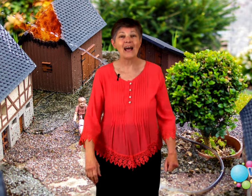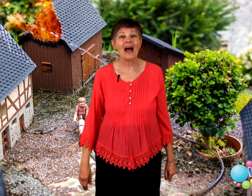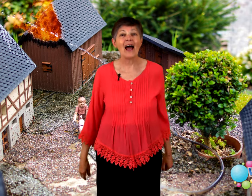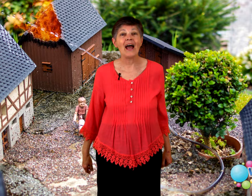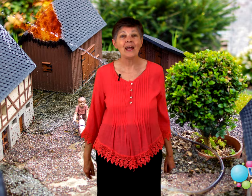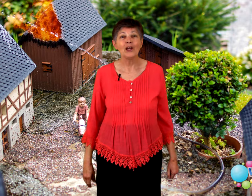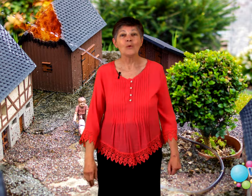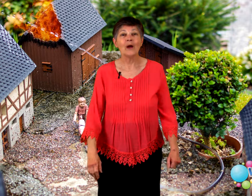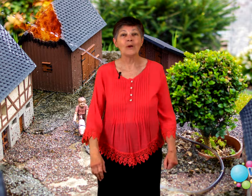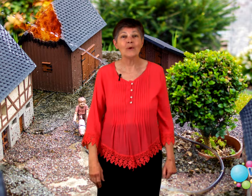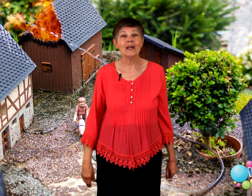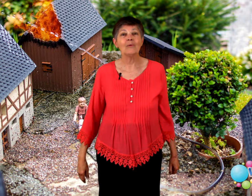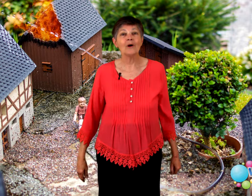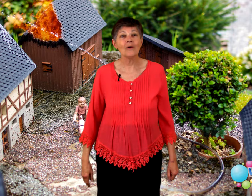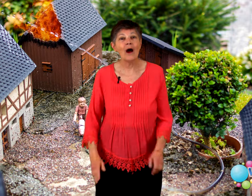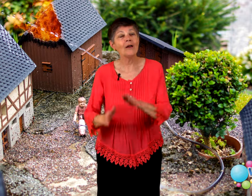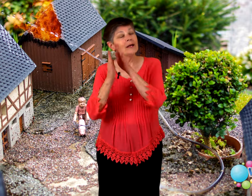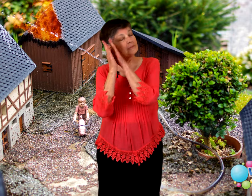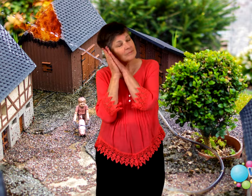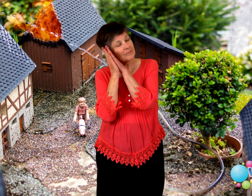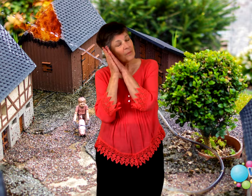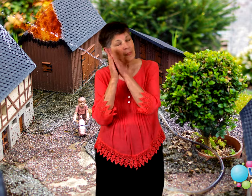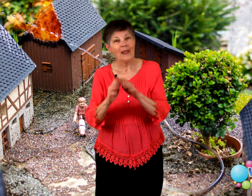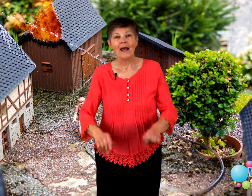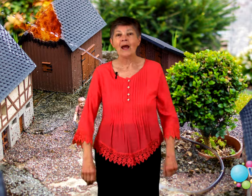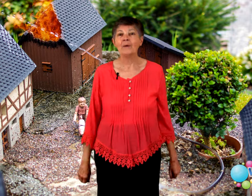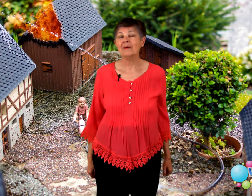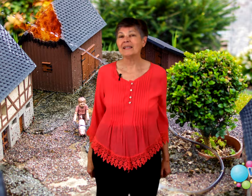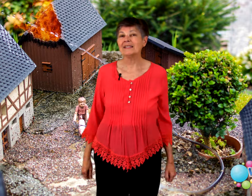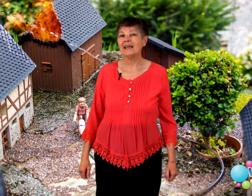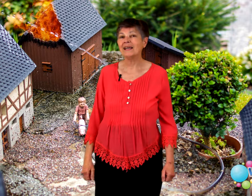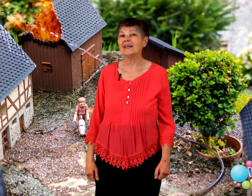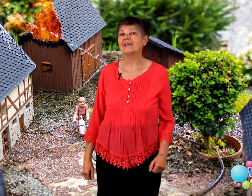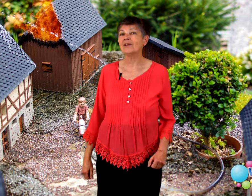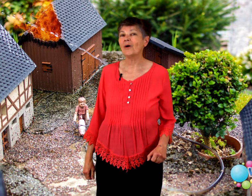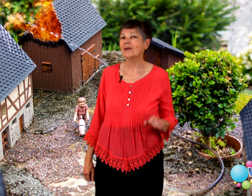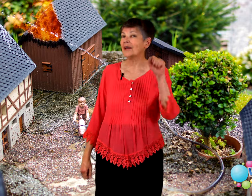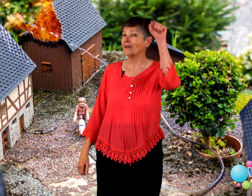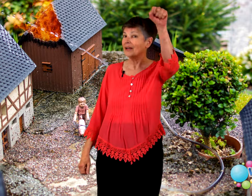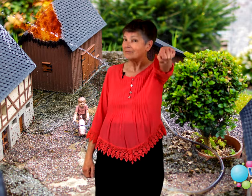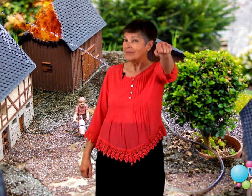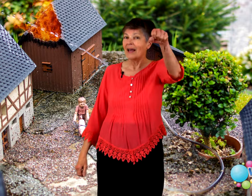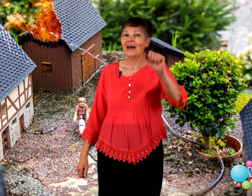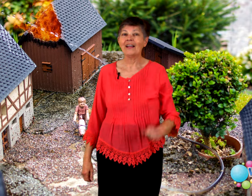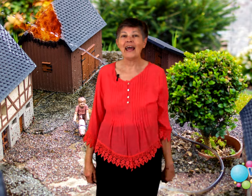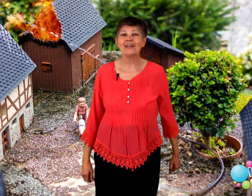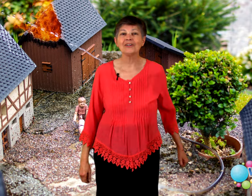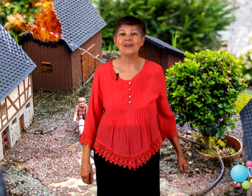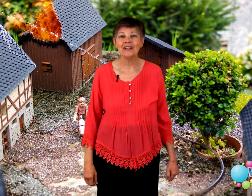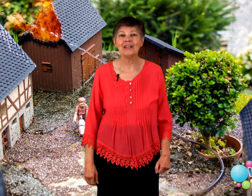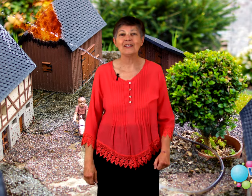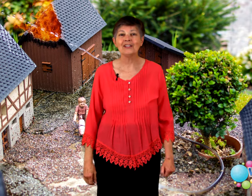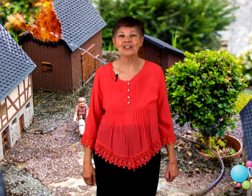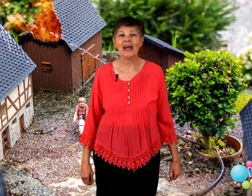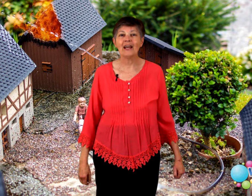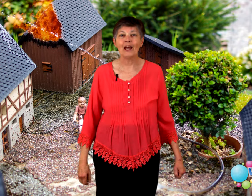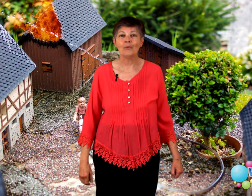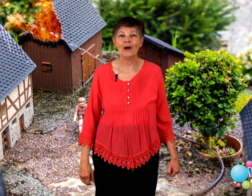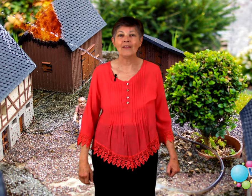night, when we were all in, Mrs. O'Leary hung lantern in the shed. And when